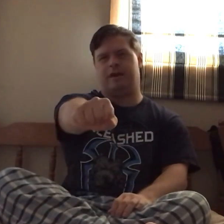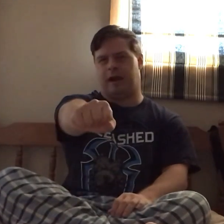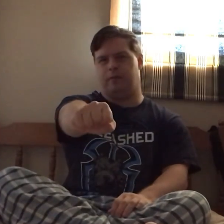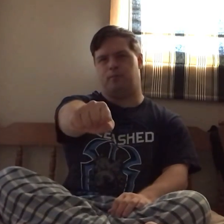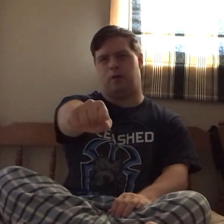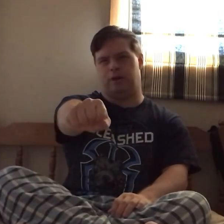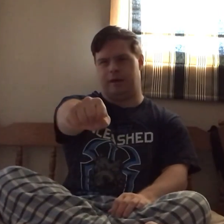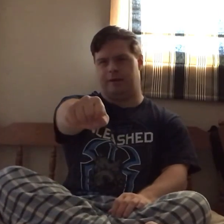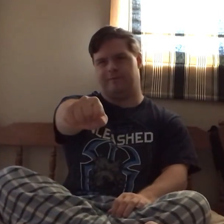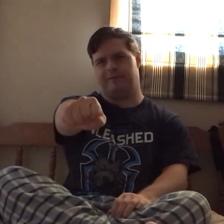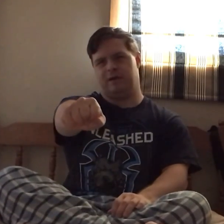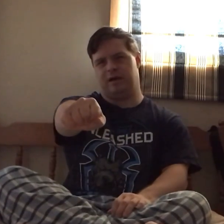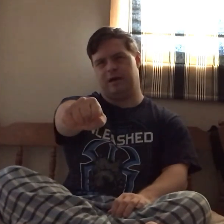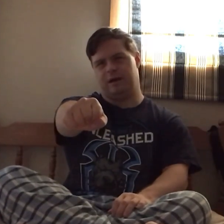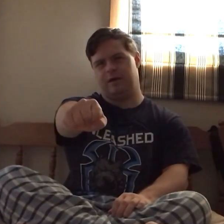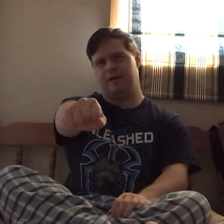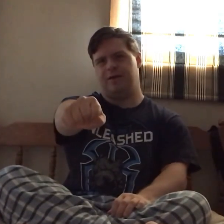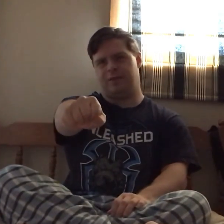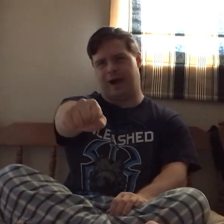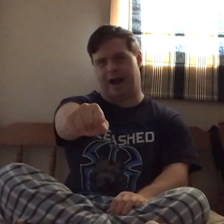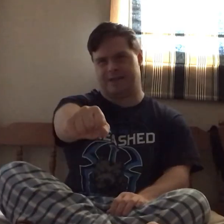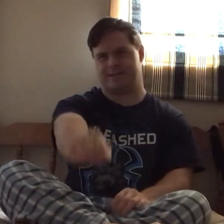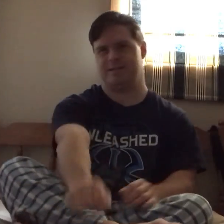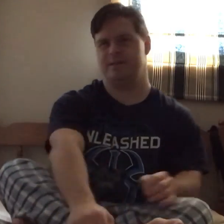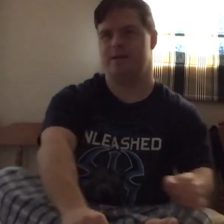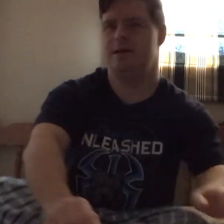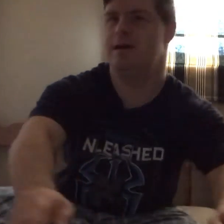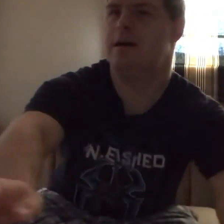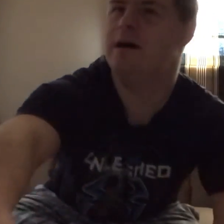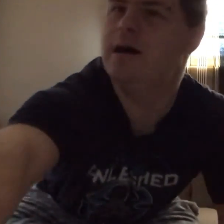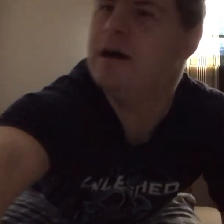can believe in that. Like that. Like You